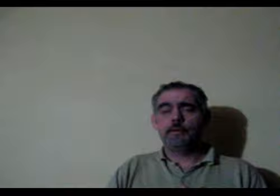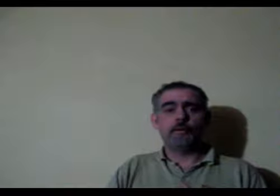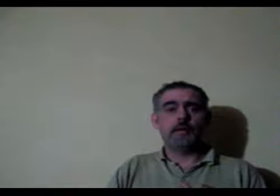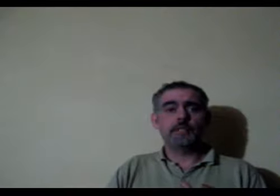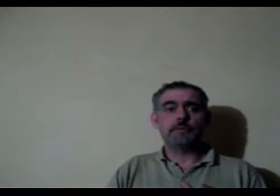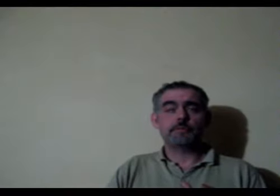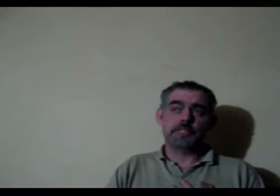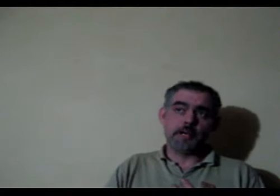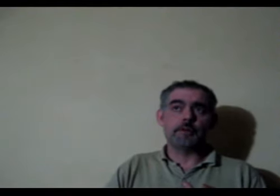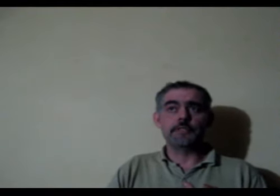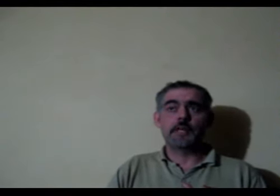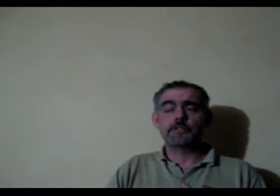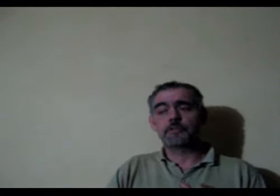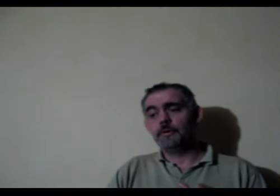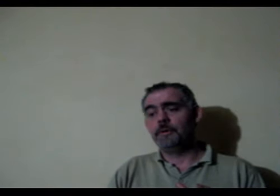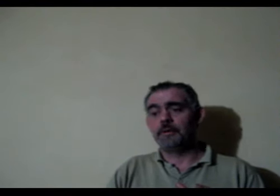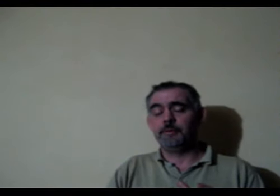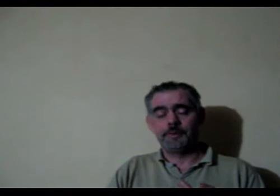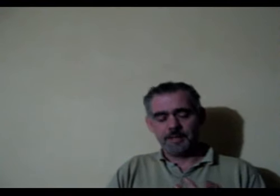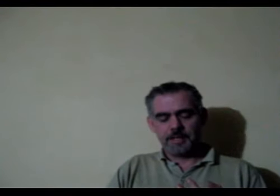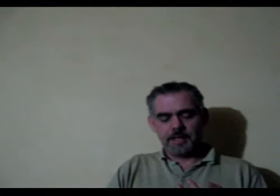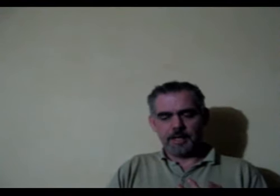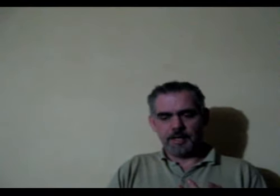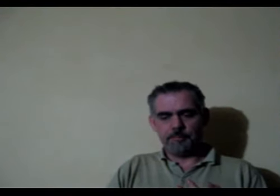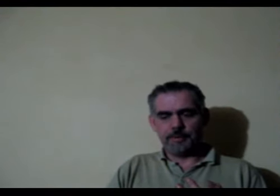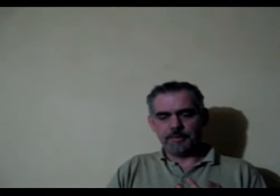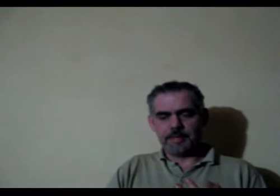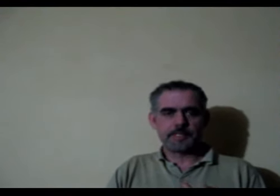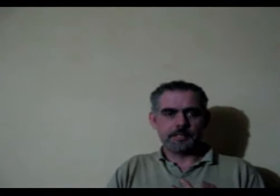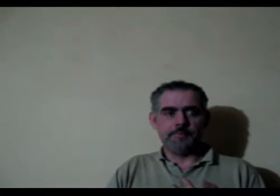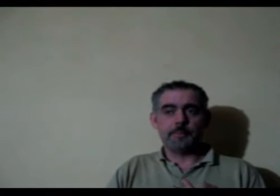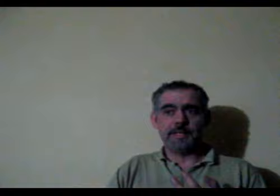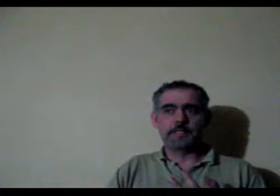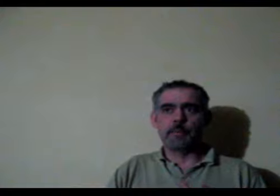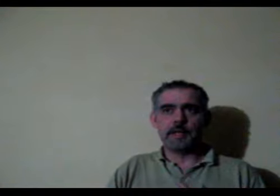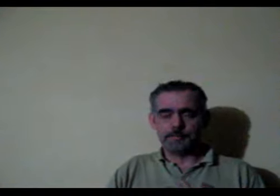we're all assholes We start off as assholes and we you know but the last thing to develop is the brain